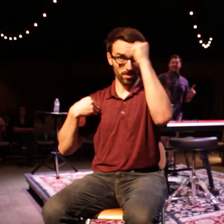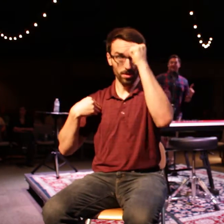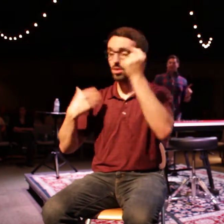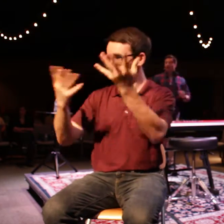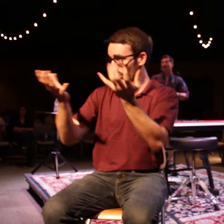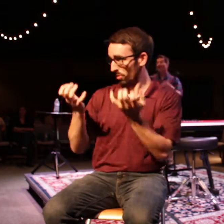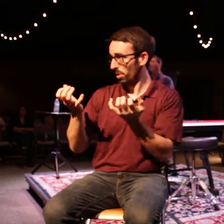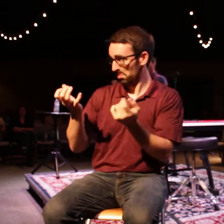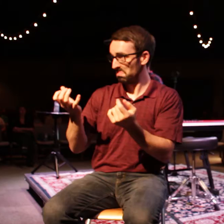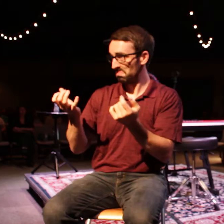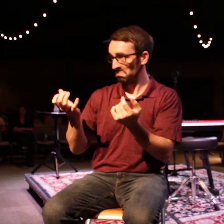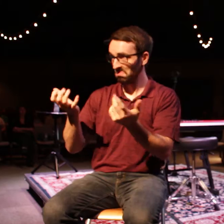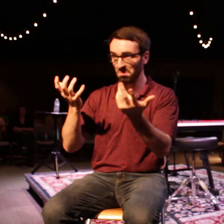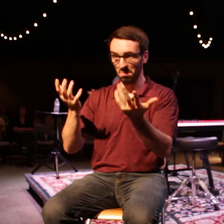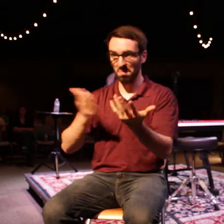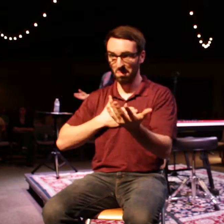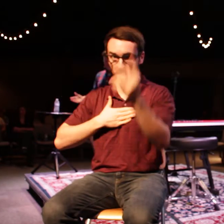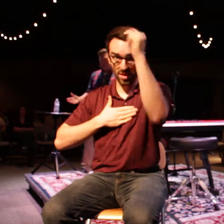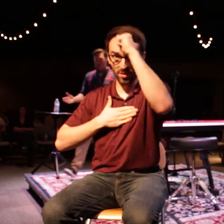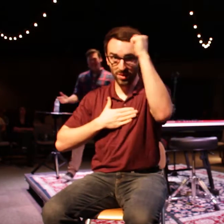Well, you're going to hear it whether you want to hear it or not. So here we go.